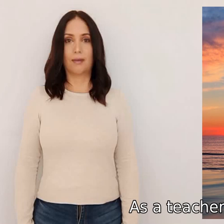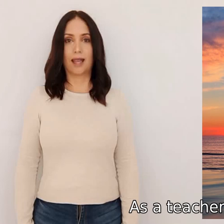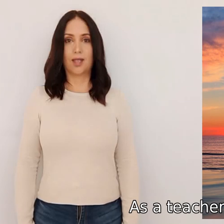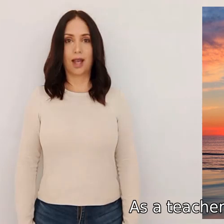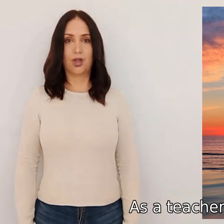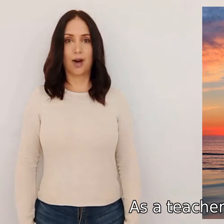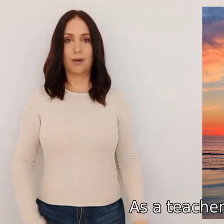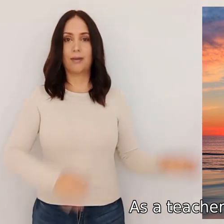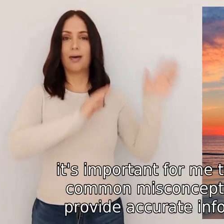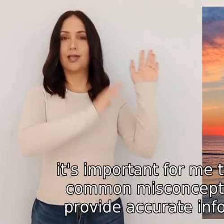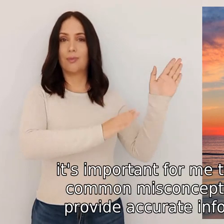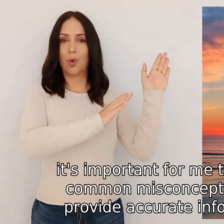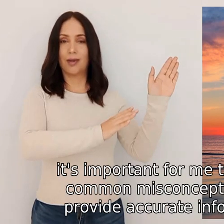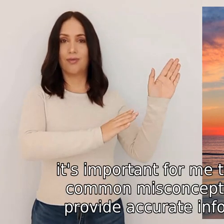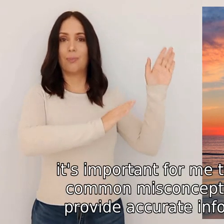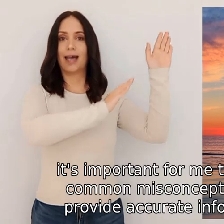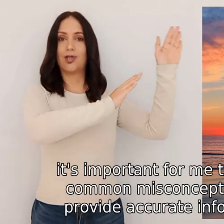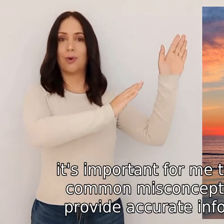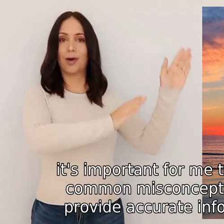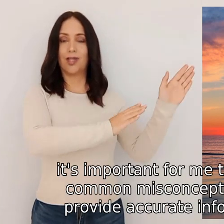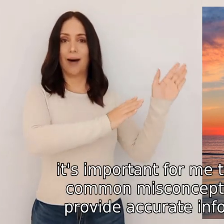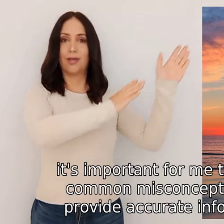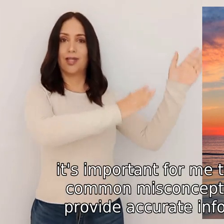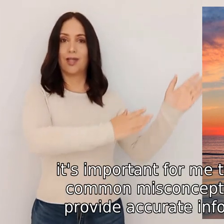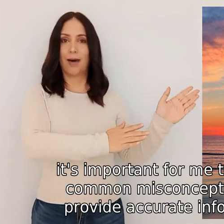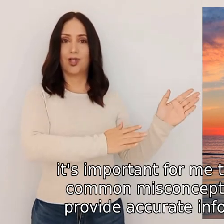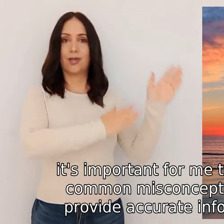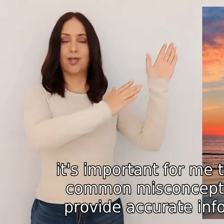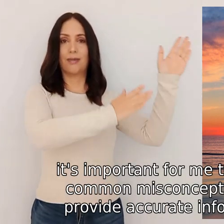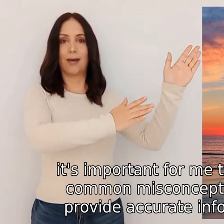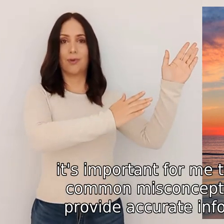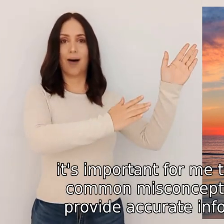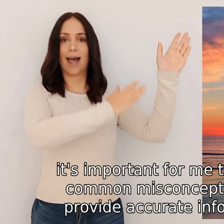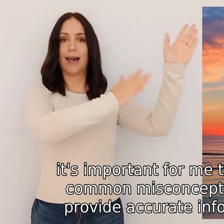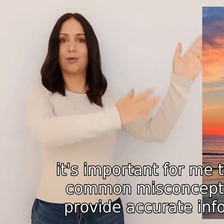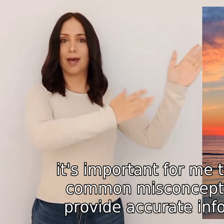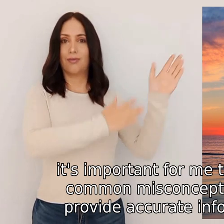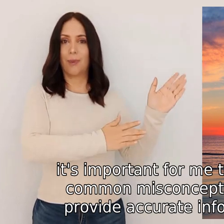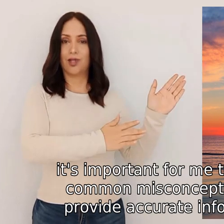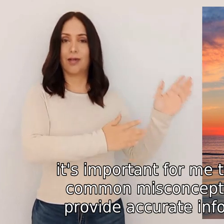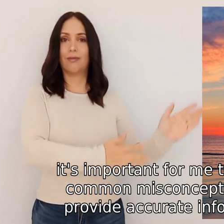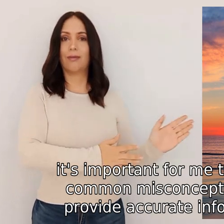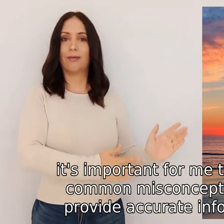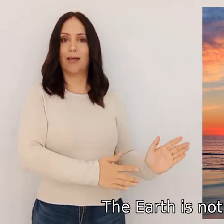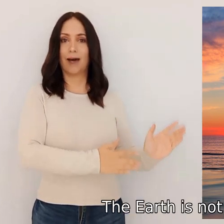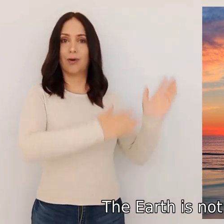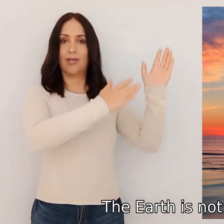as a teacher it's important for me to address common misconceptions and provide accurate information the earth